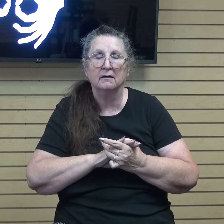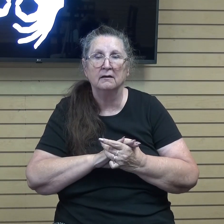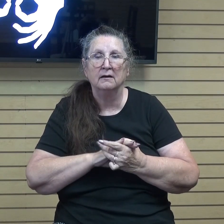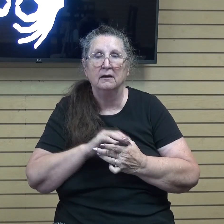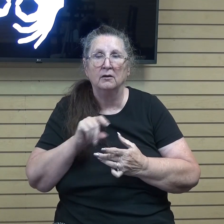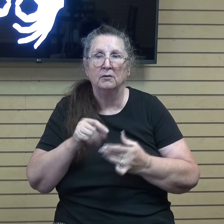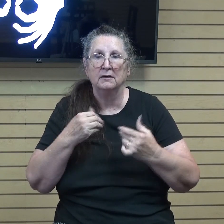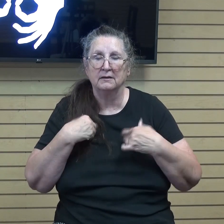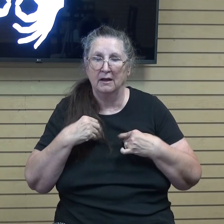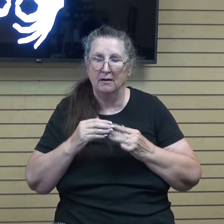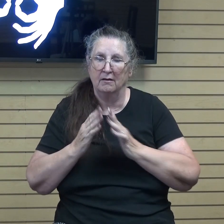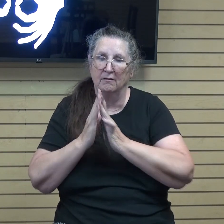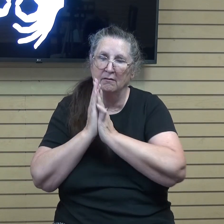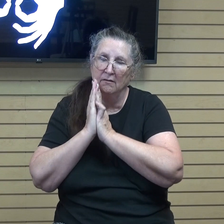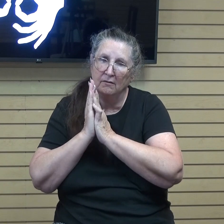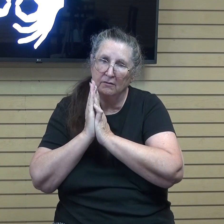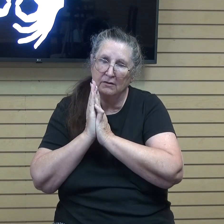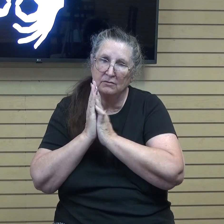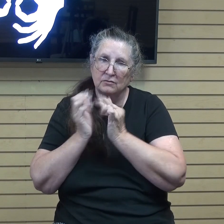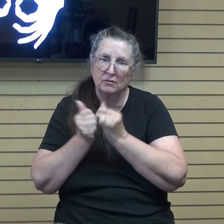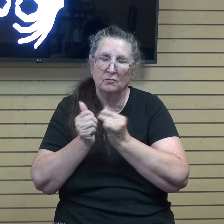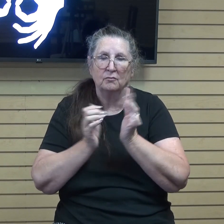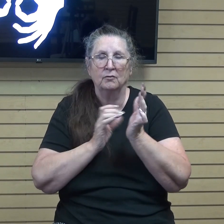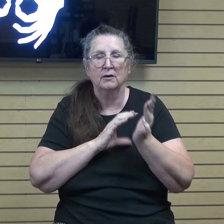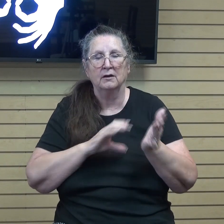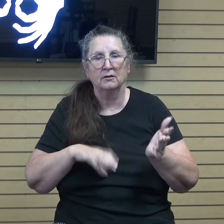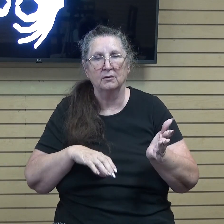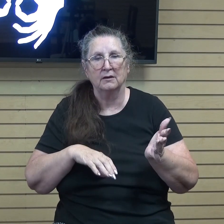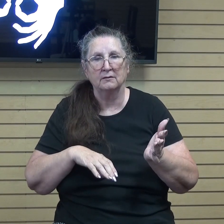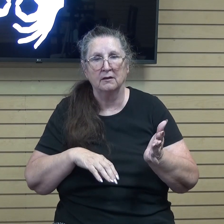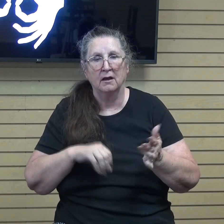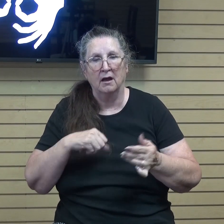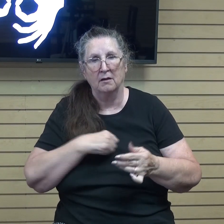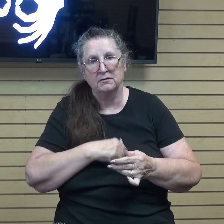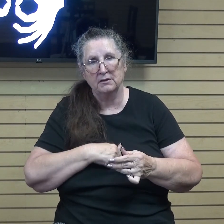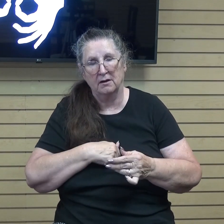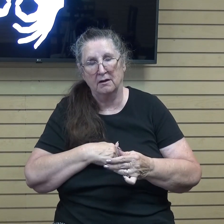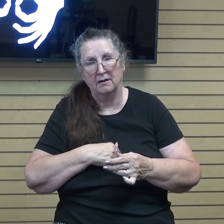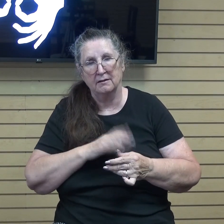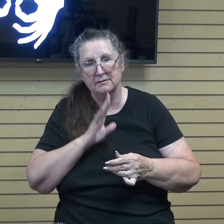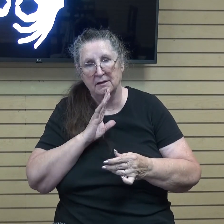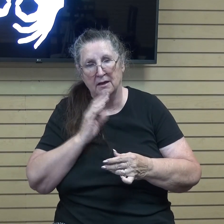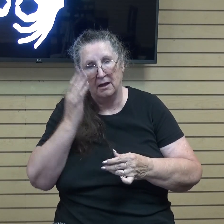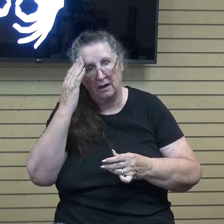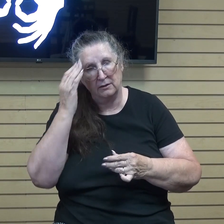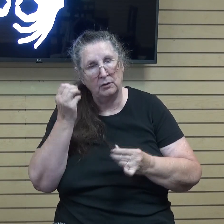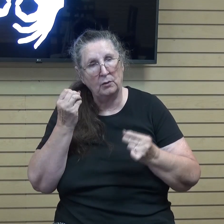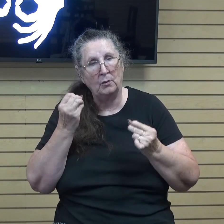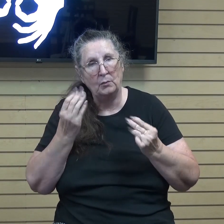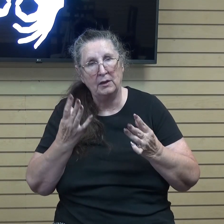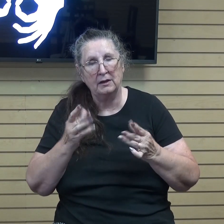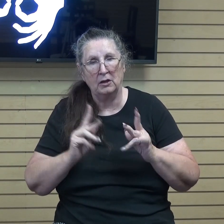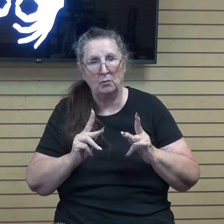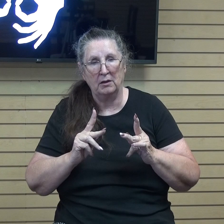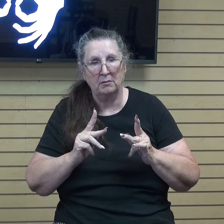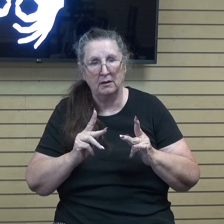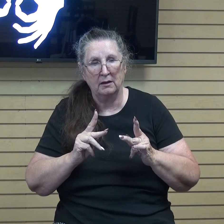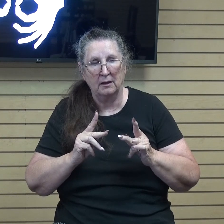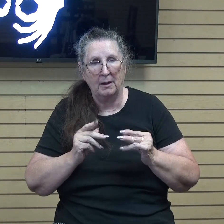have a relationship with Christ. I'm sorry to say, but I know a number of people in my life that have gotten many, many